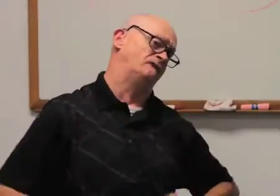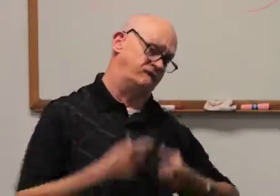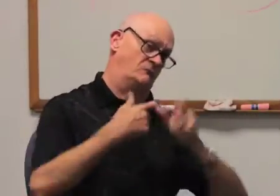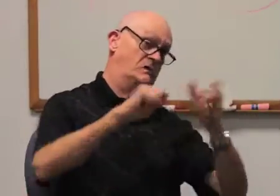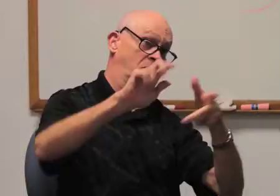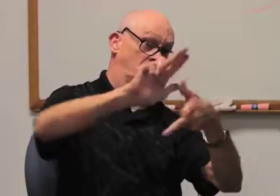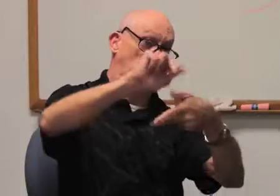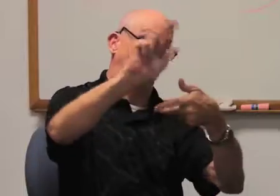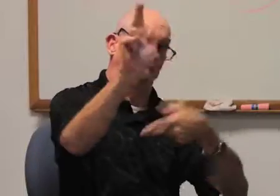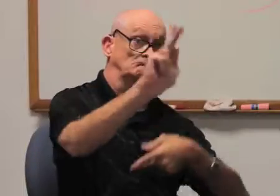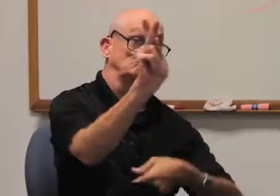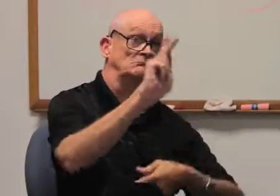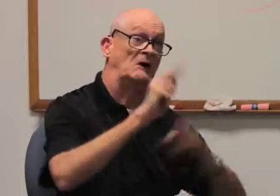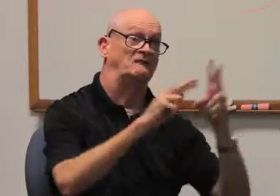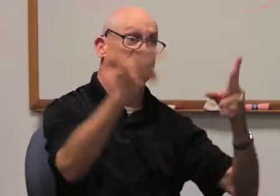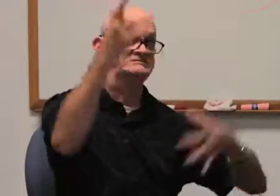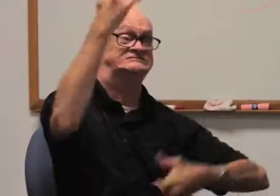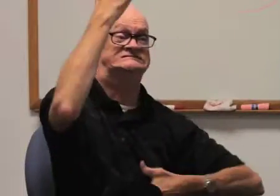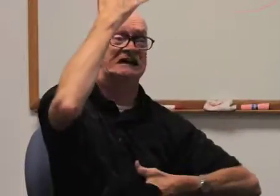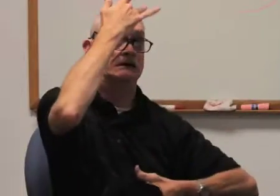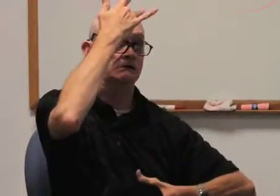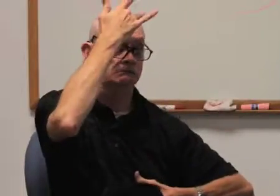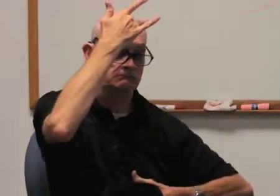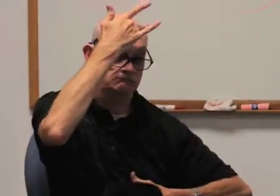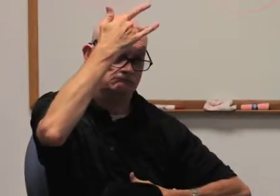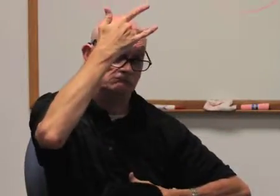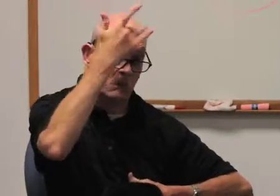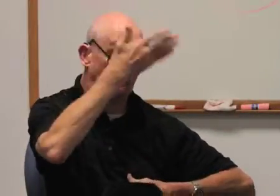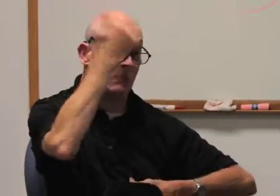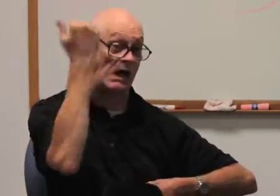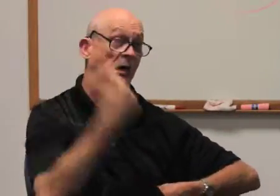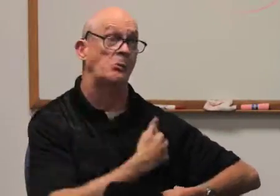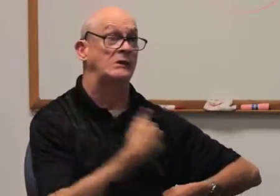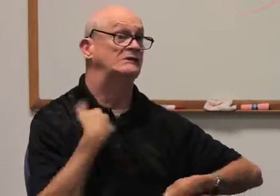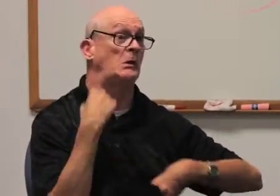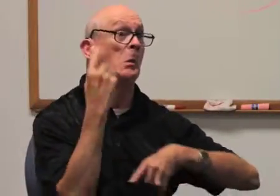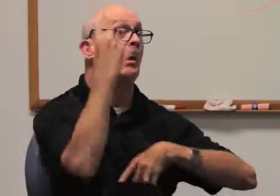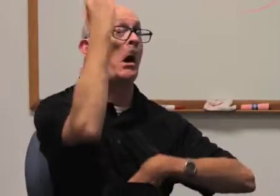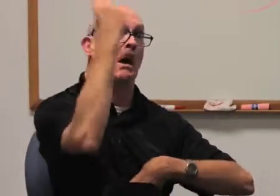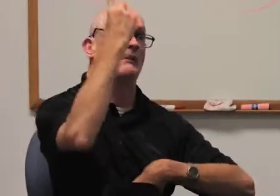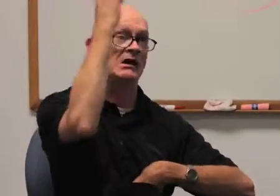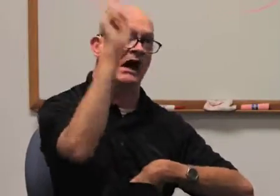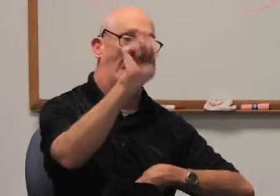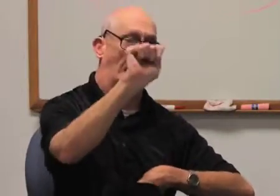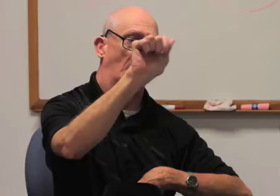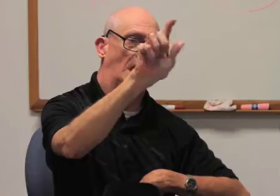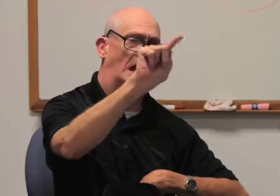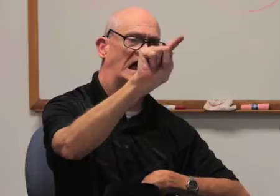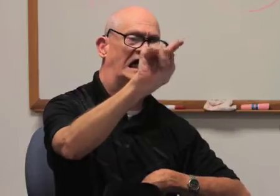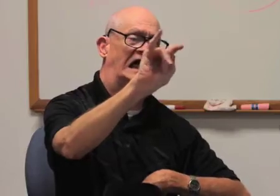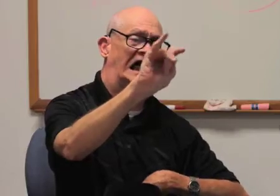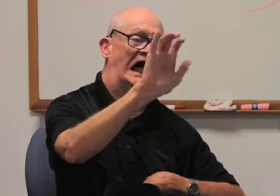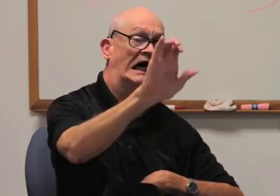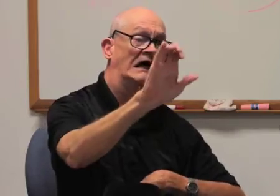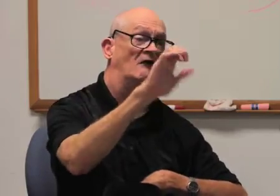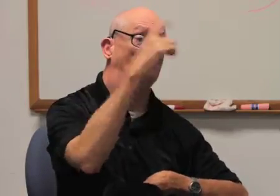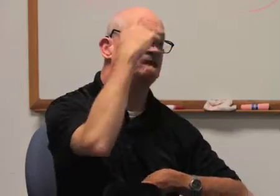Actually, after Katrina, I became very depressed and sick. Because we were in the attic